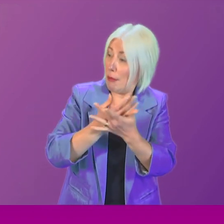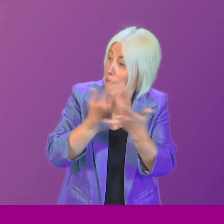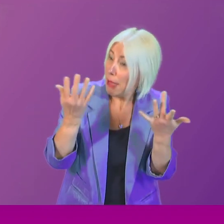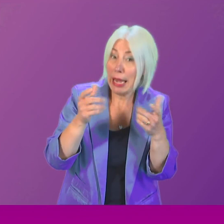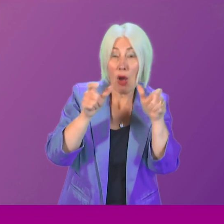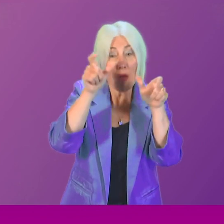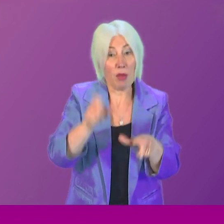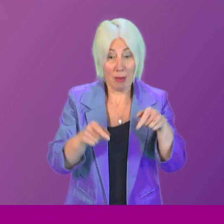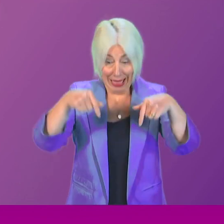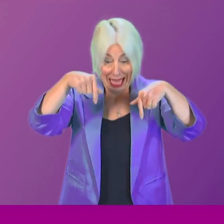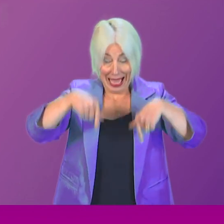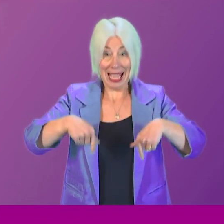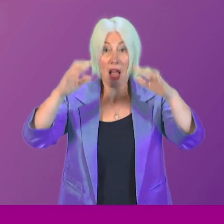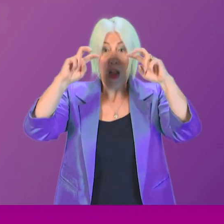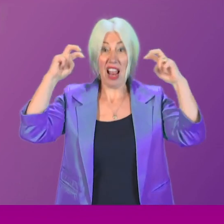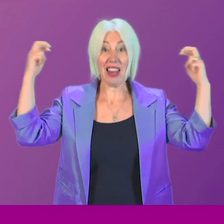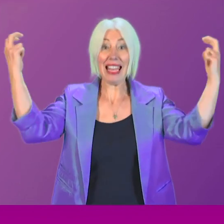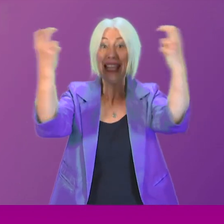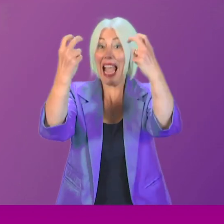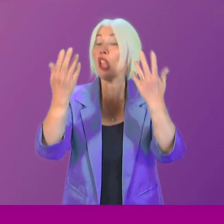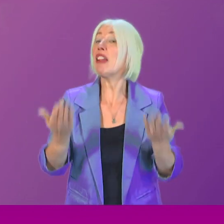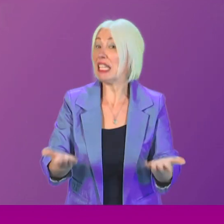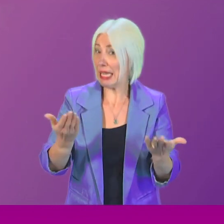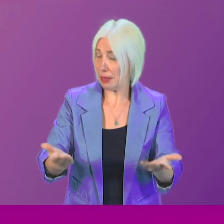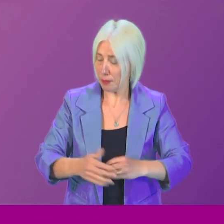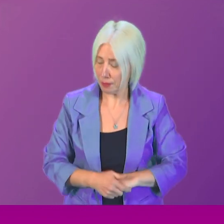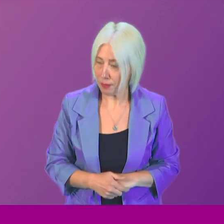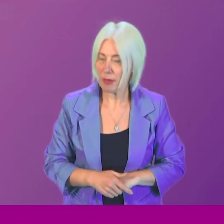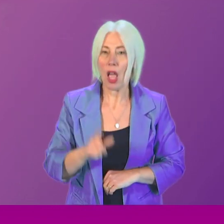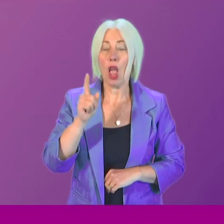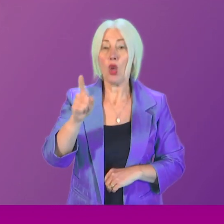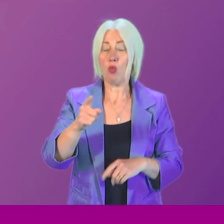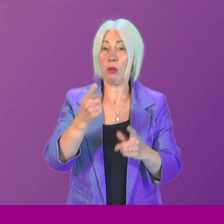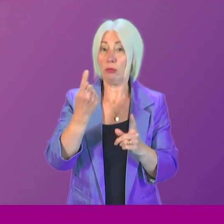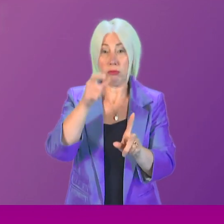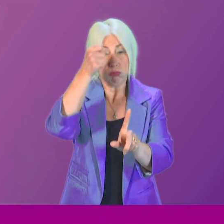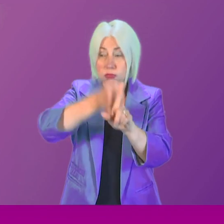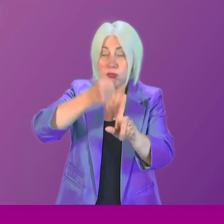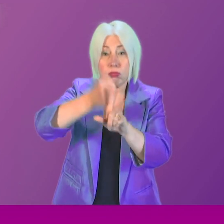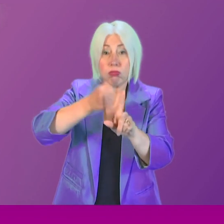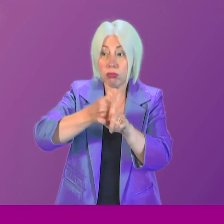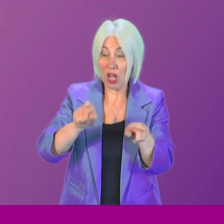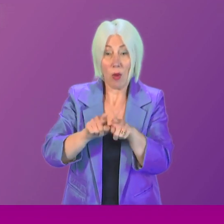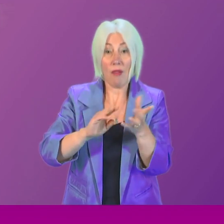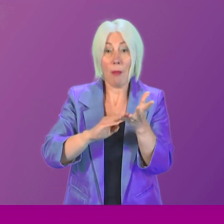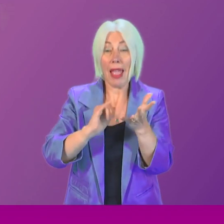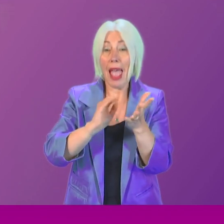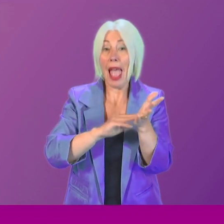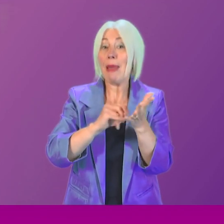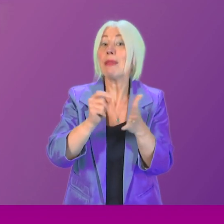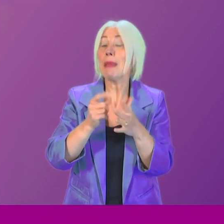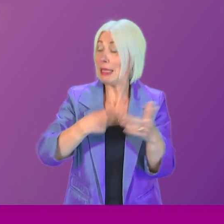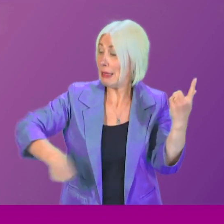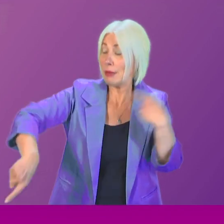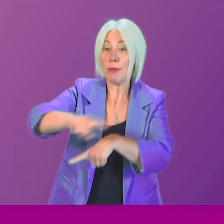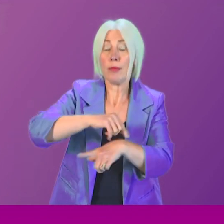people seated in our gallery today, and it's a cause which I know has been championed by members across this Chamber. As